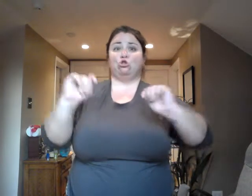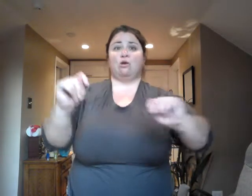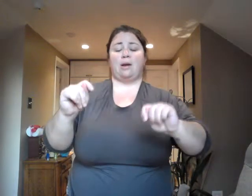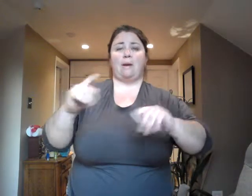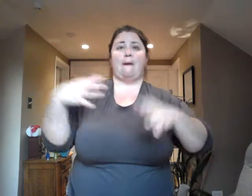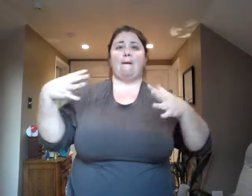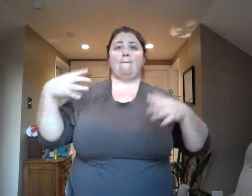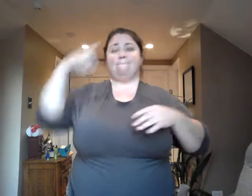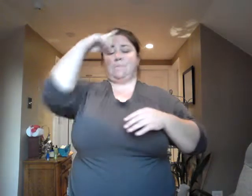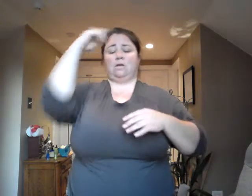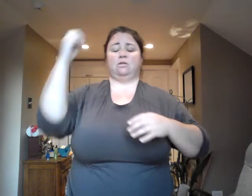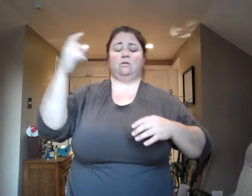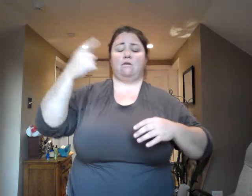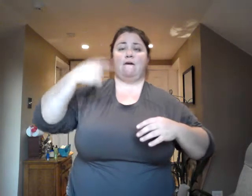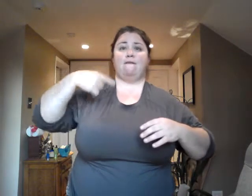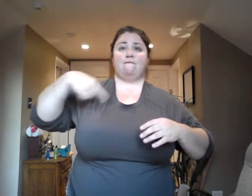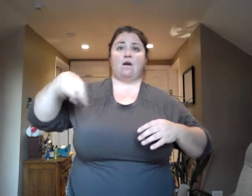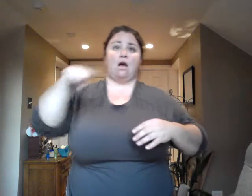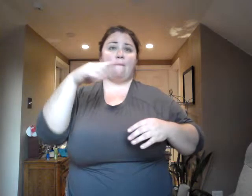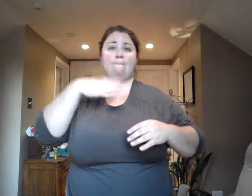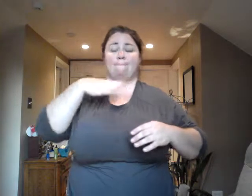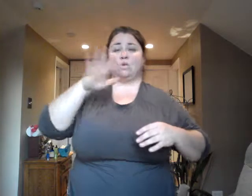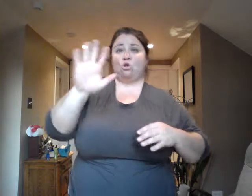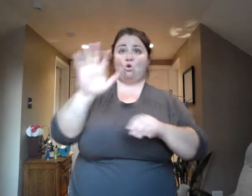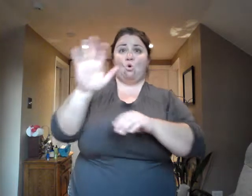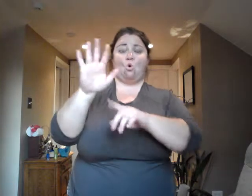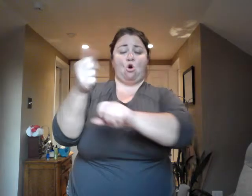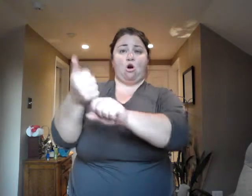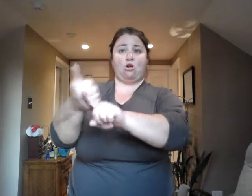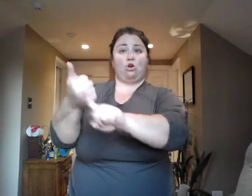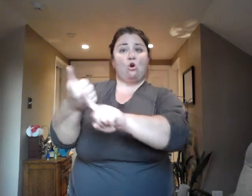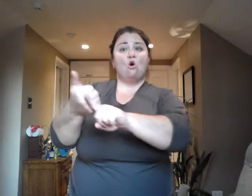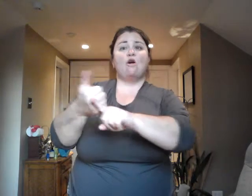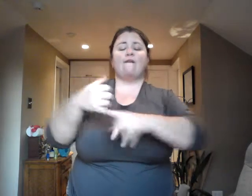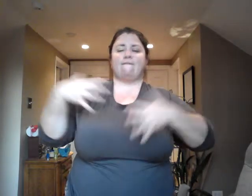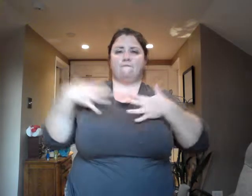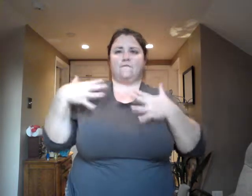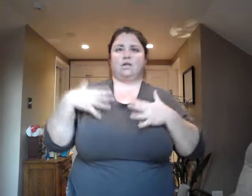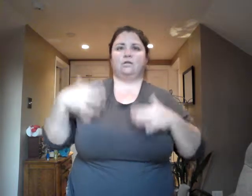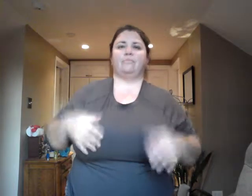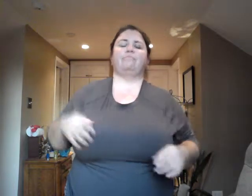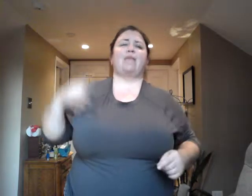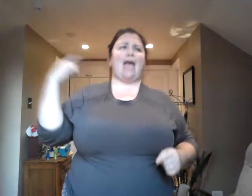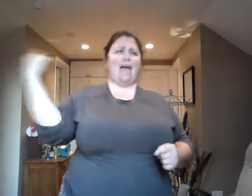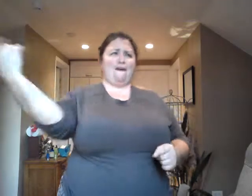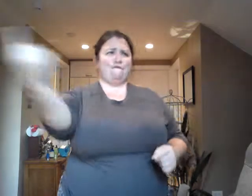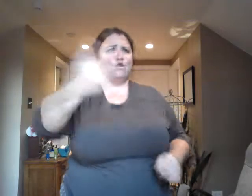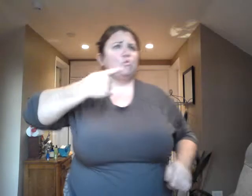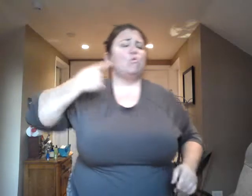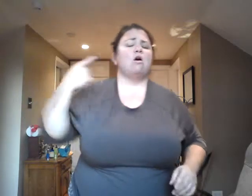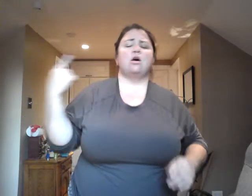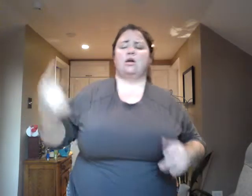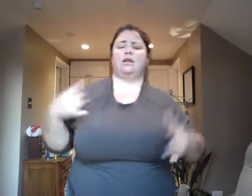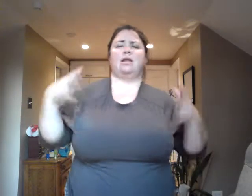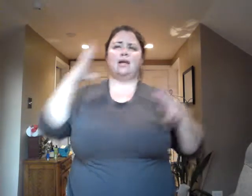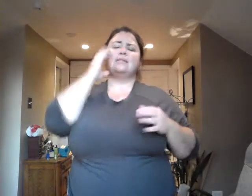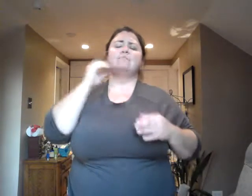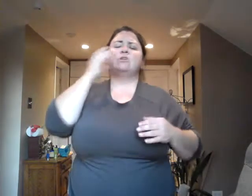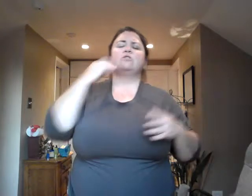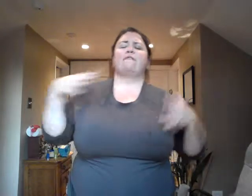away with fear completely. Every person on this planet experiences fear. We all have fear in